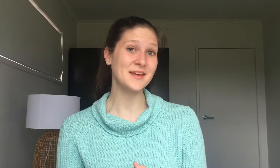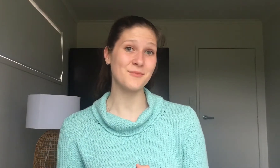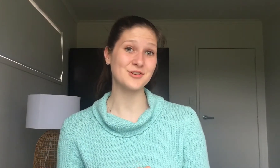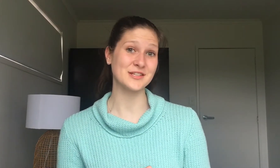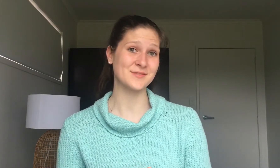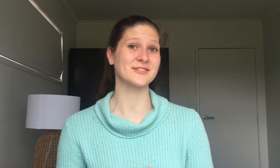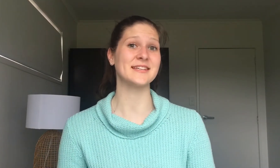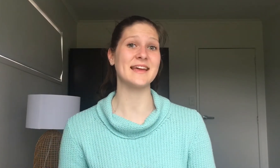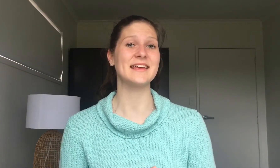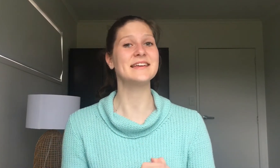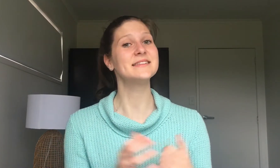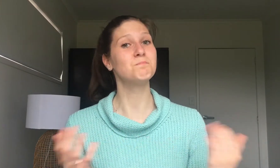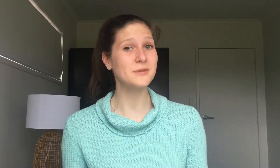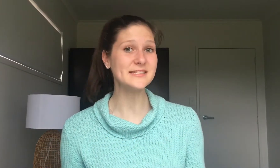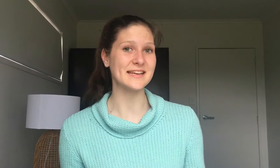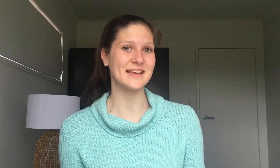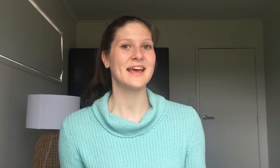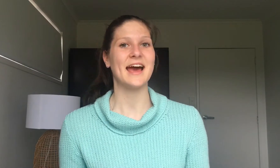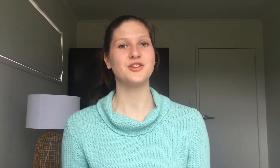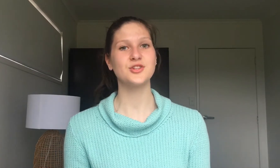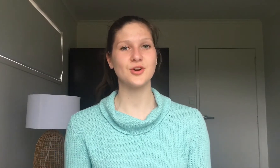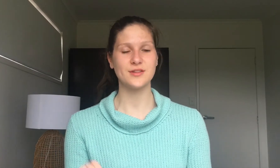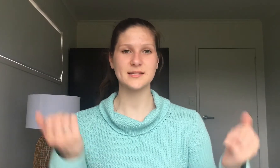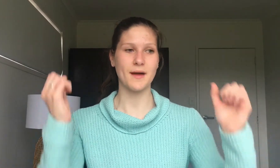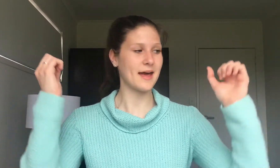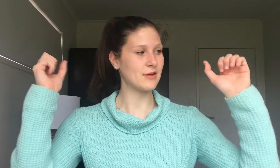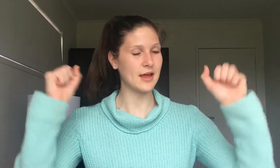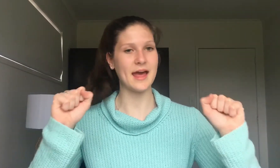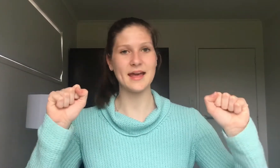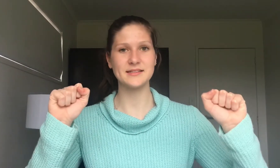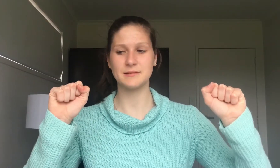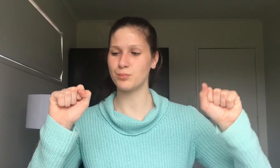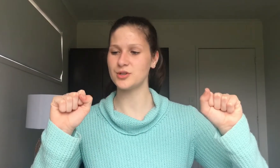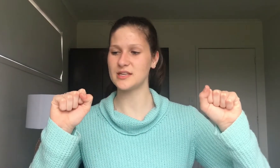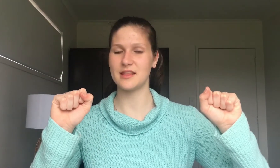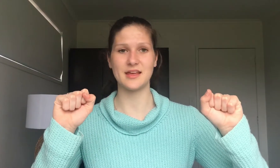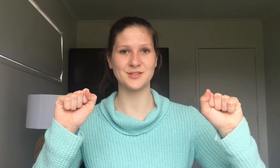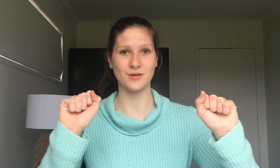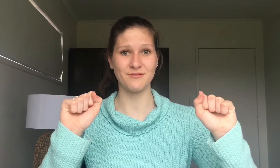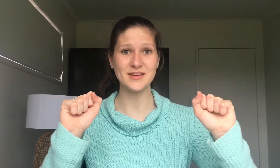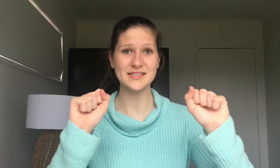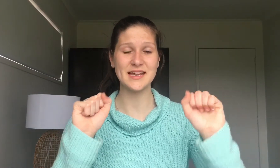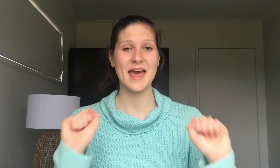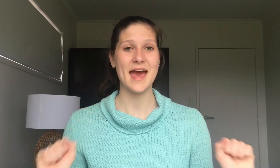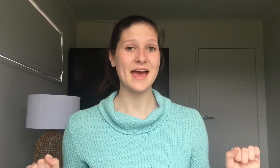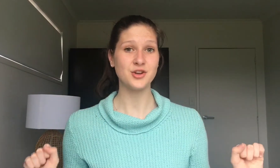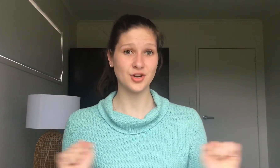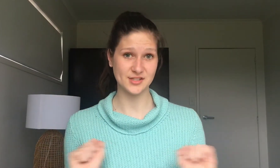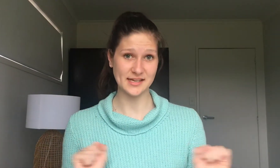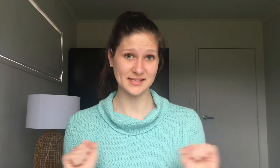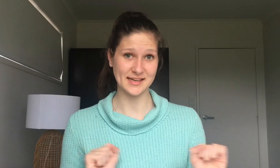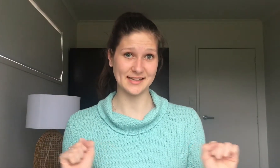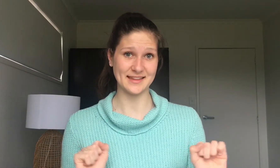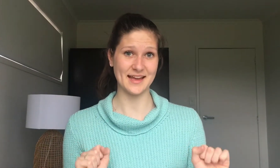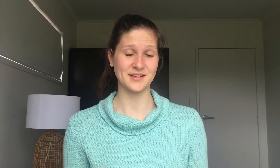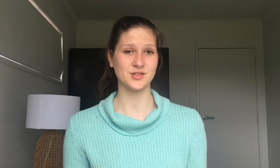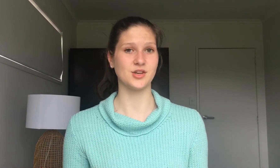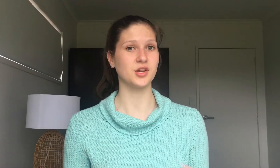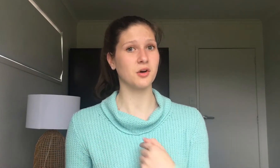emotions for today is busy and you show this by having your hands put together into a fist and you go side to side like that. So you can go